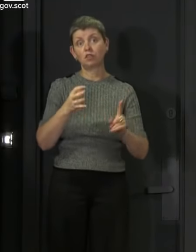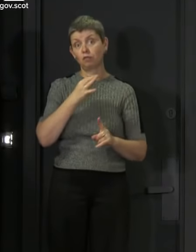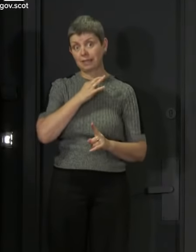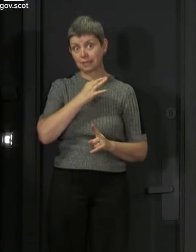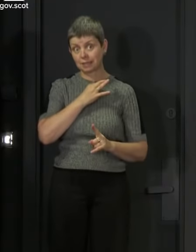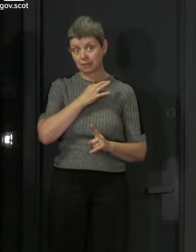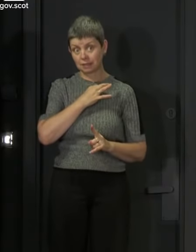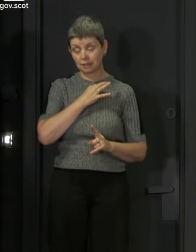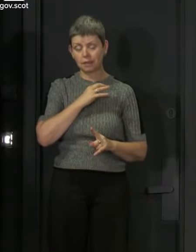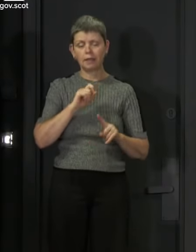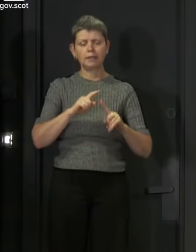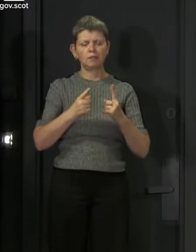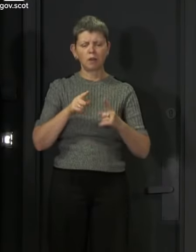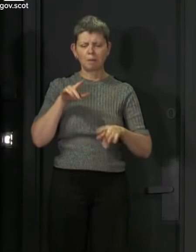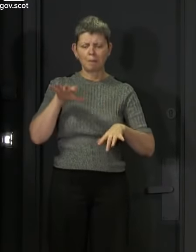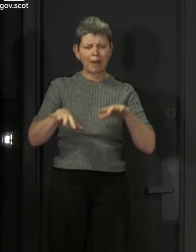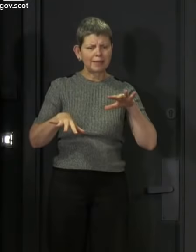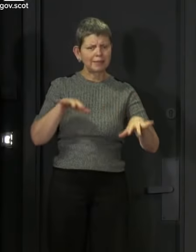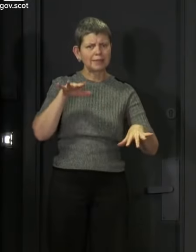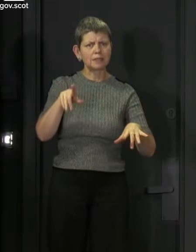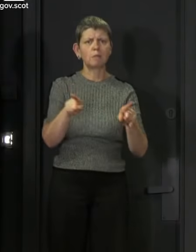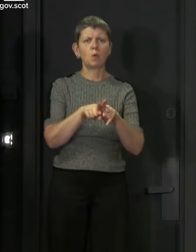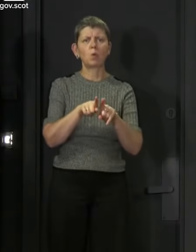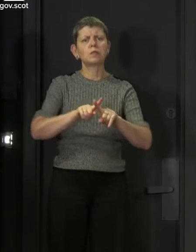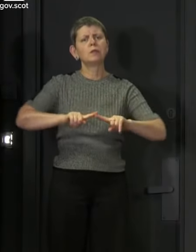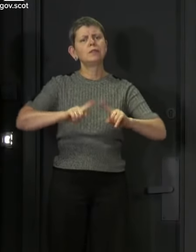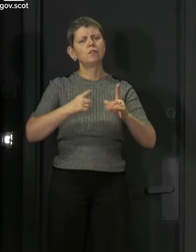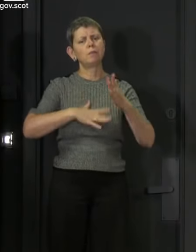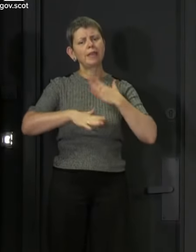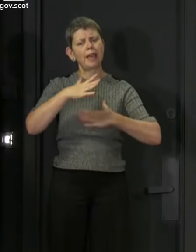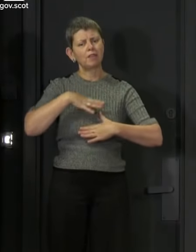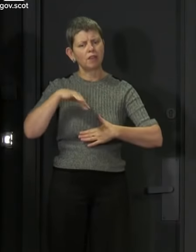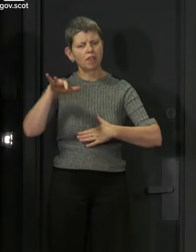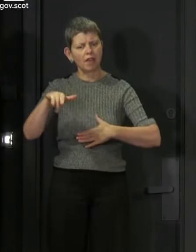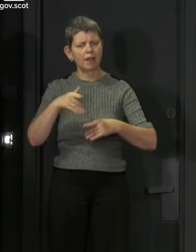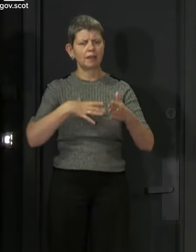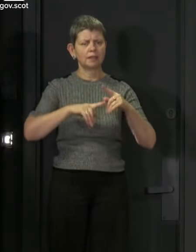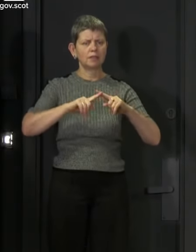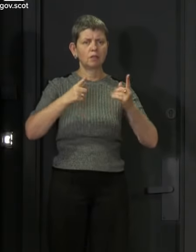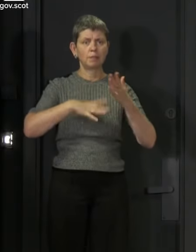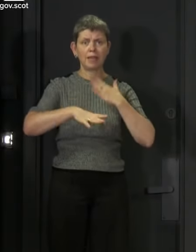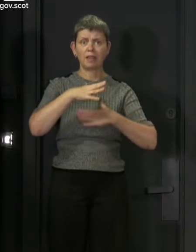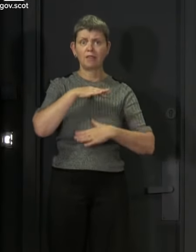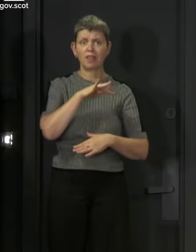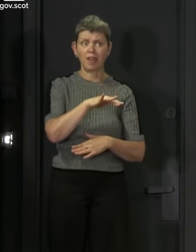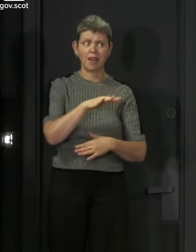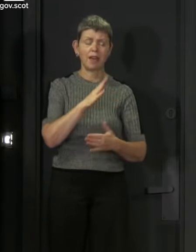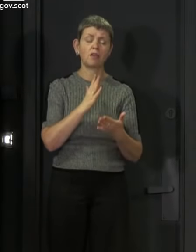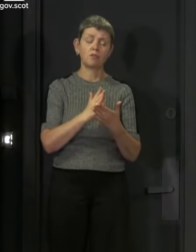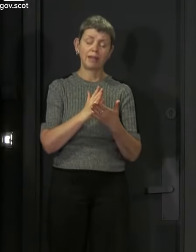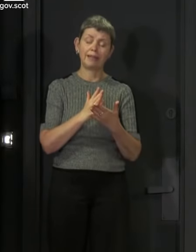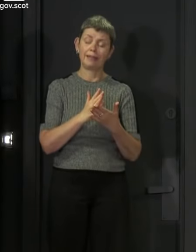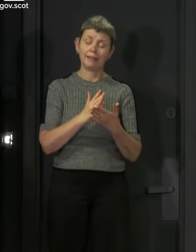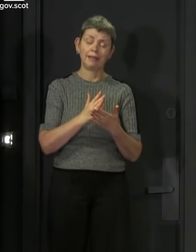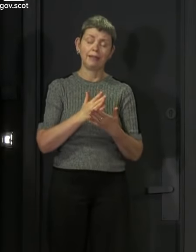different settings, but also different behaviours in those settings. And this is devastating for everybody. My heart breaks